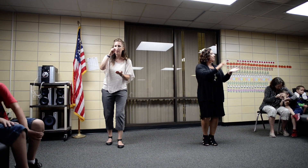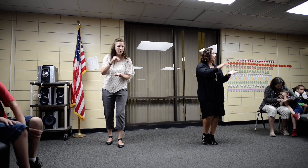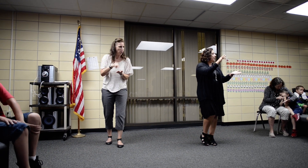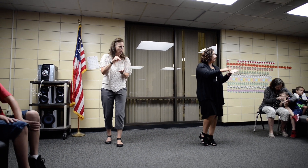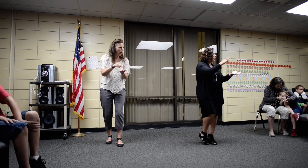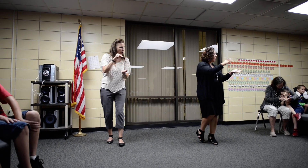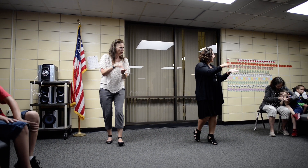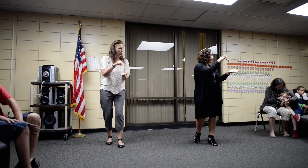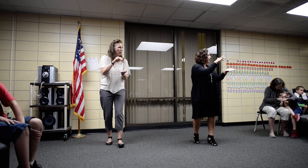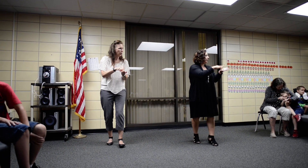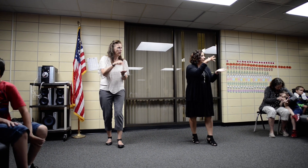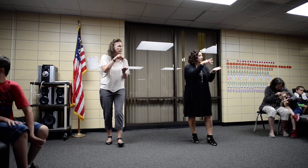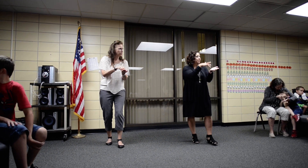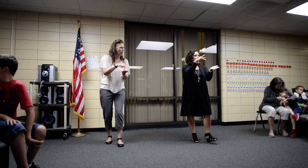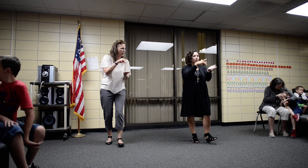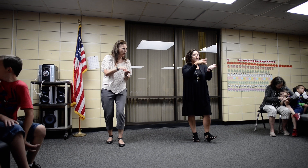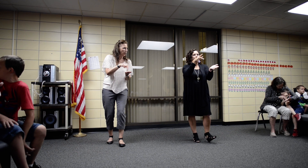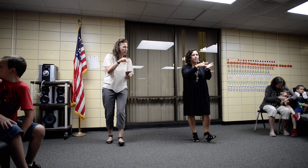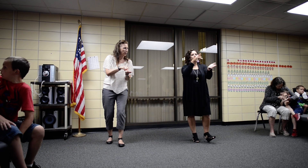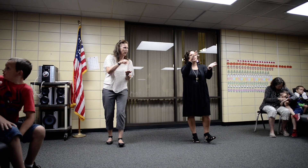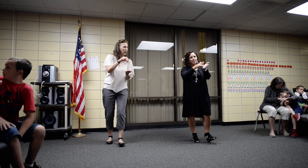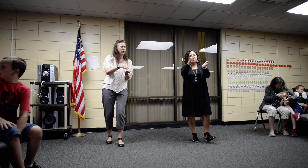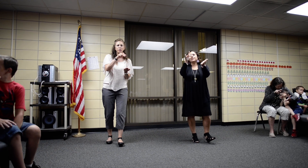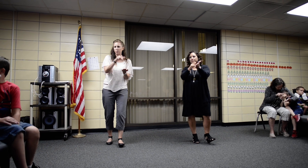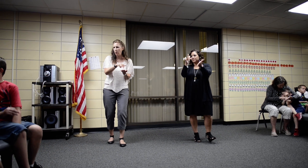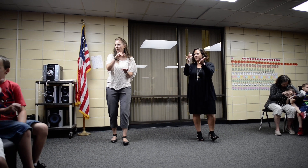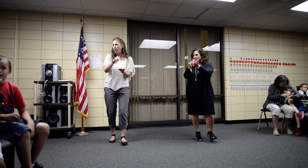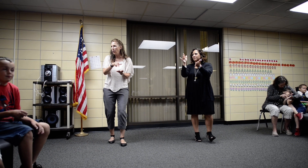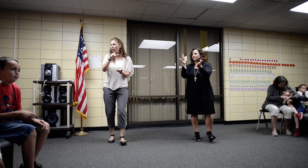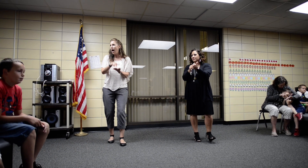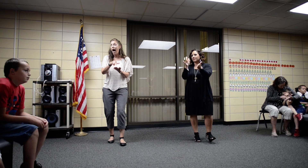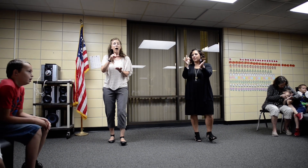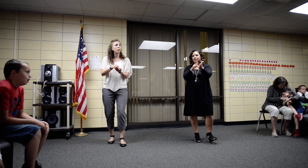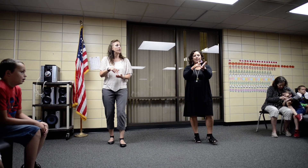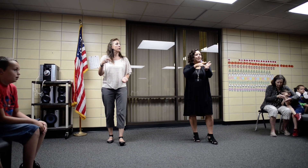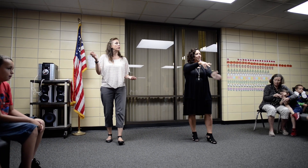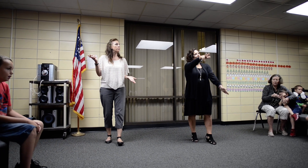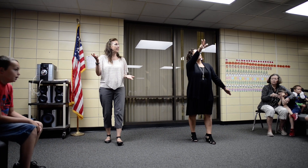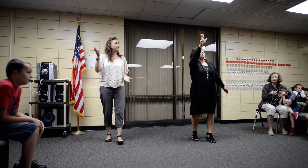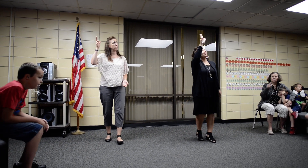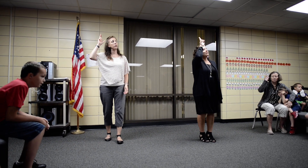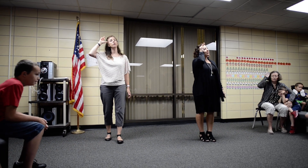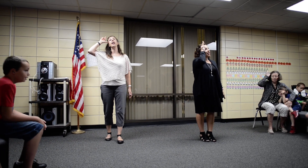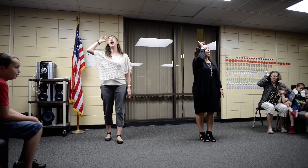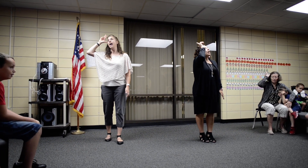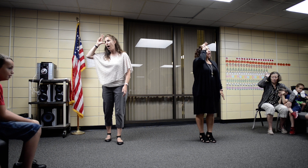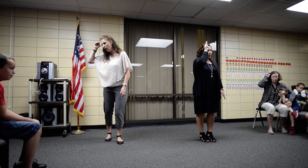How will you speak to that Oh